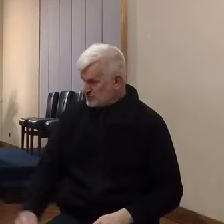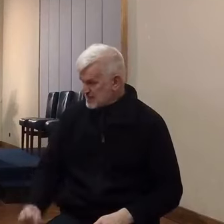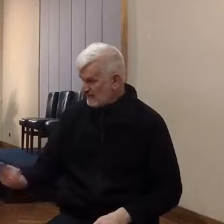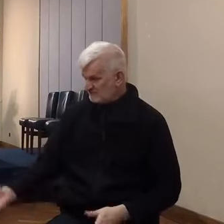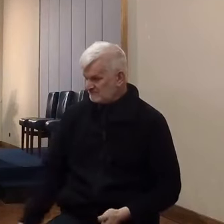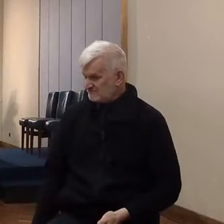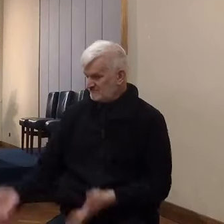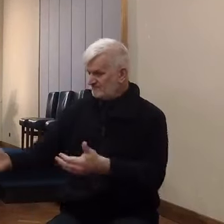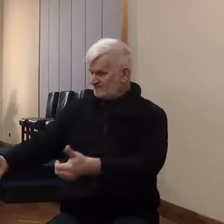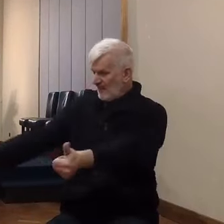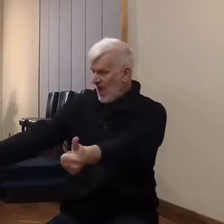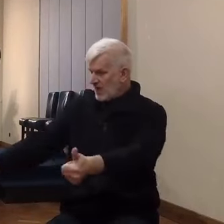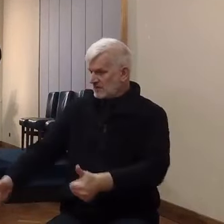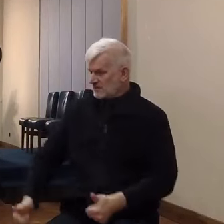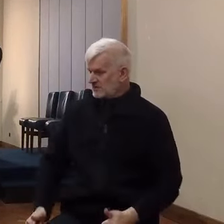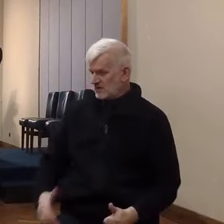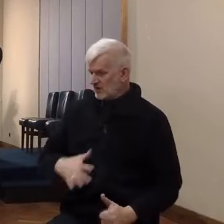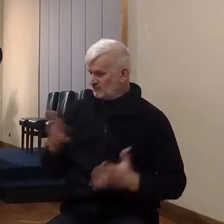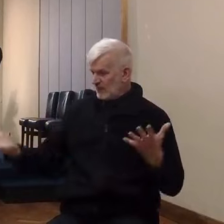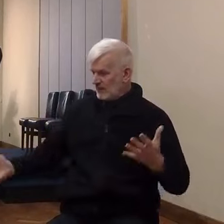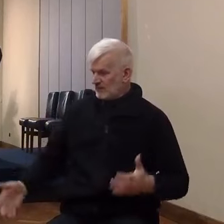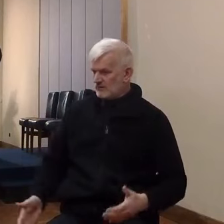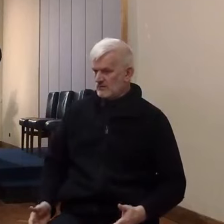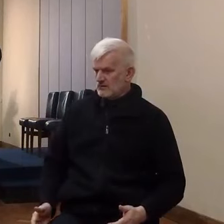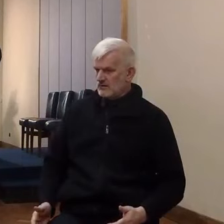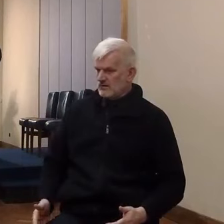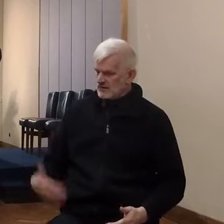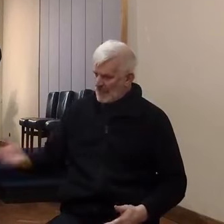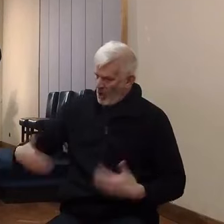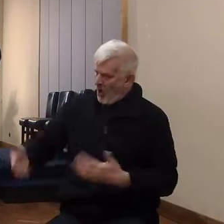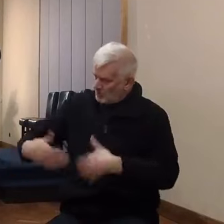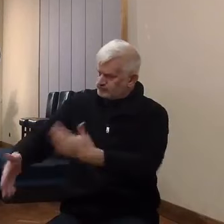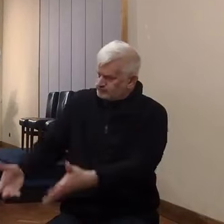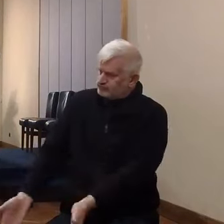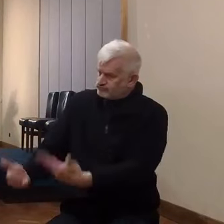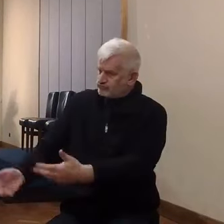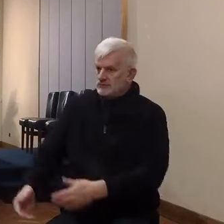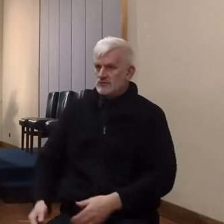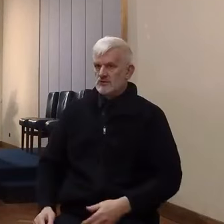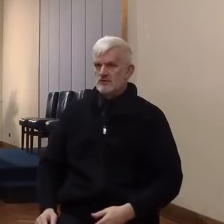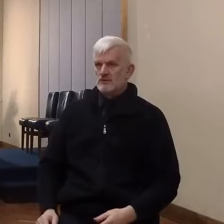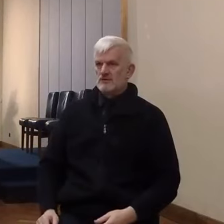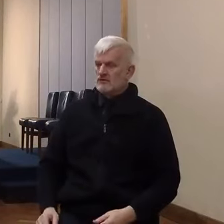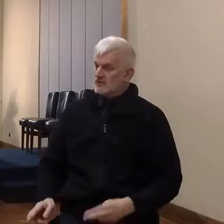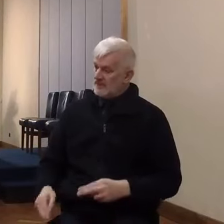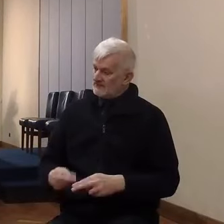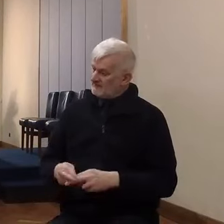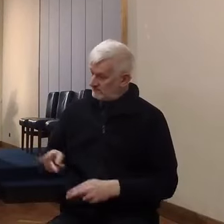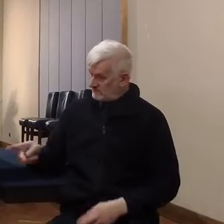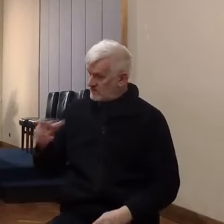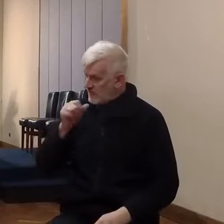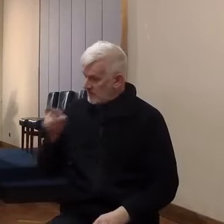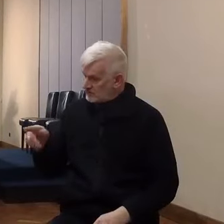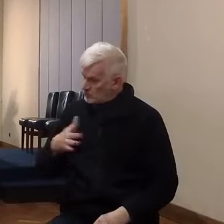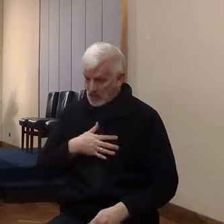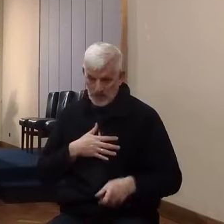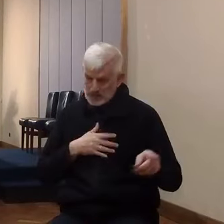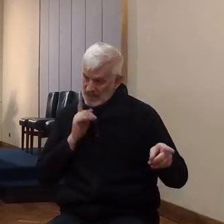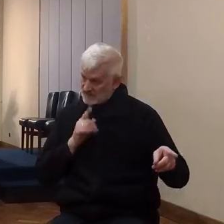what you want to do, and pray, and get on with it. And if you like that young lady, and you like that young man, you don't